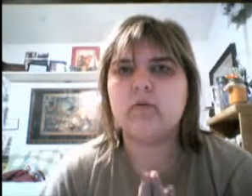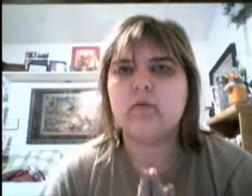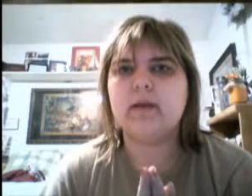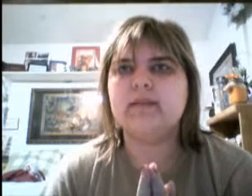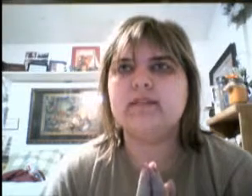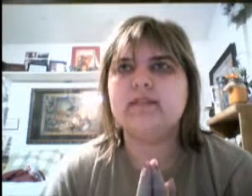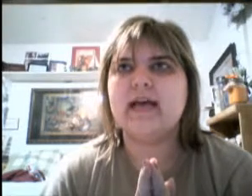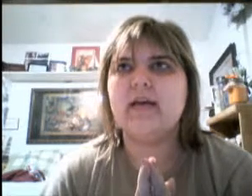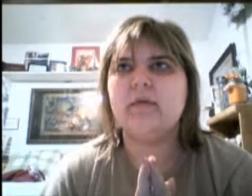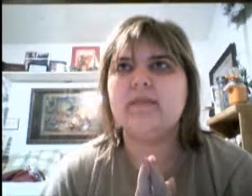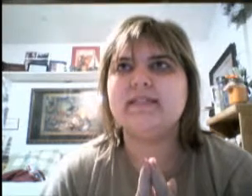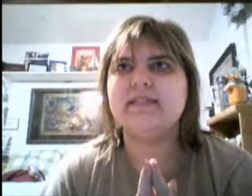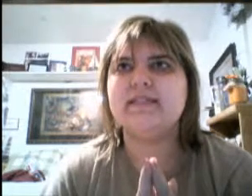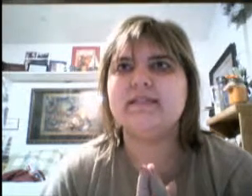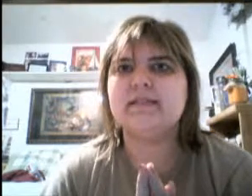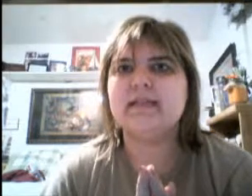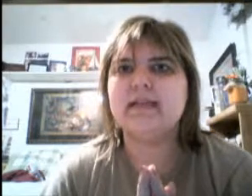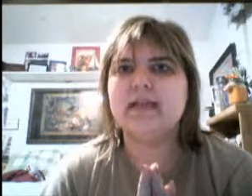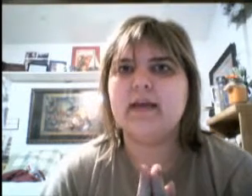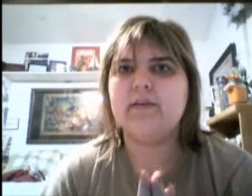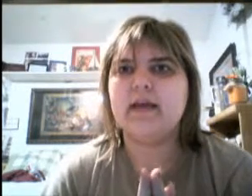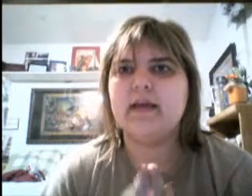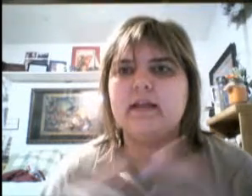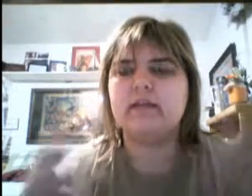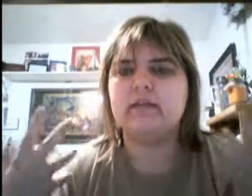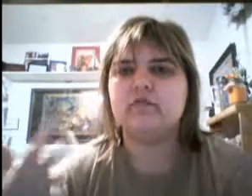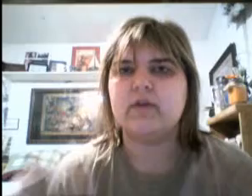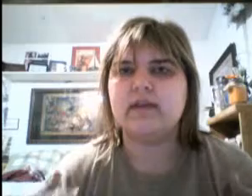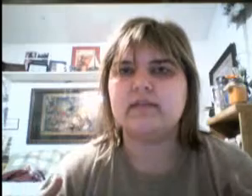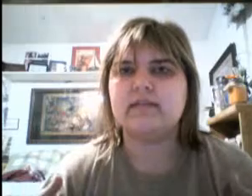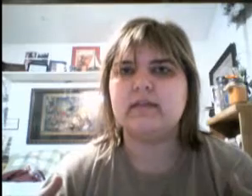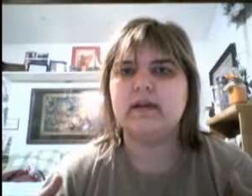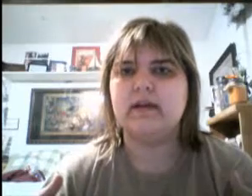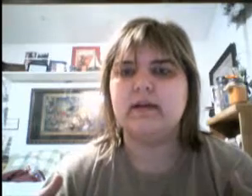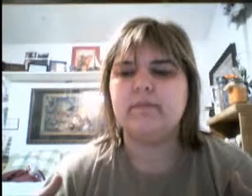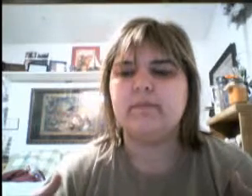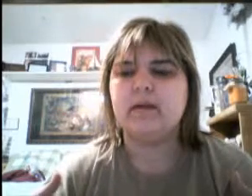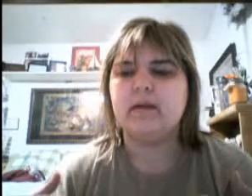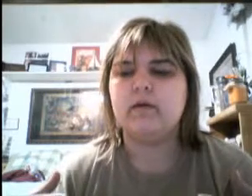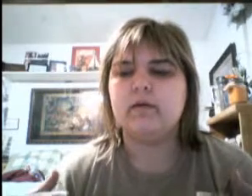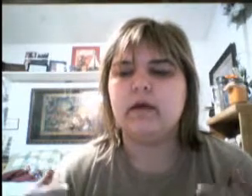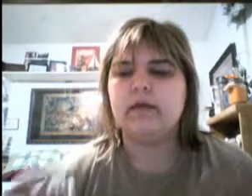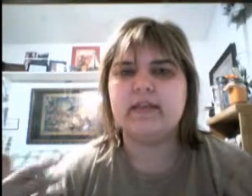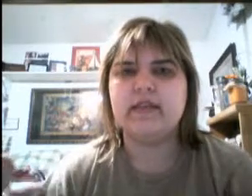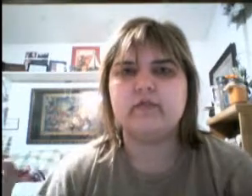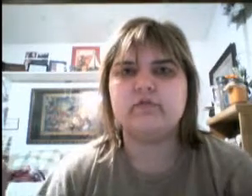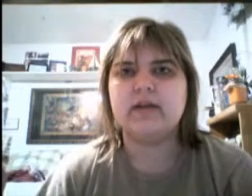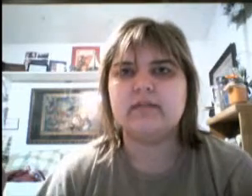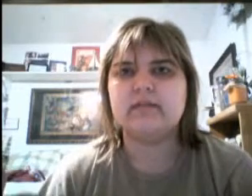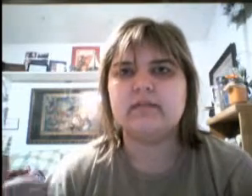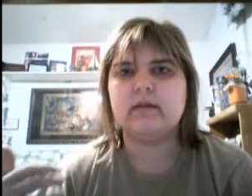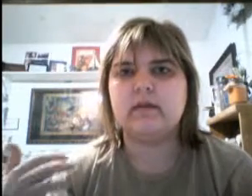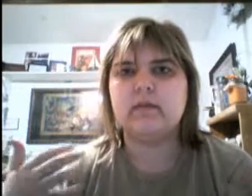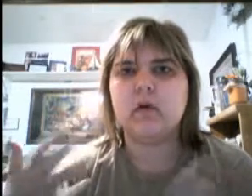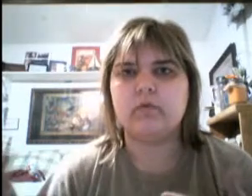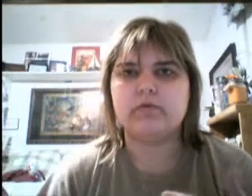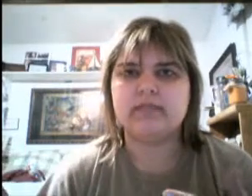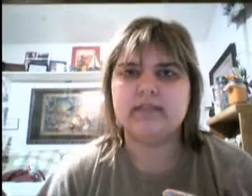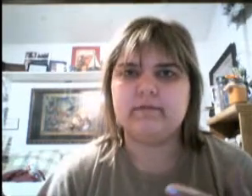was that we did get to see Emma in the dress, um, uh, the yellow dress in the ballroom scene